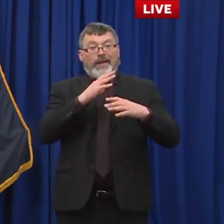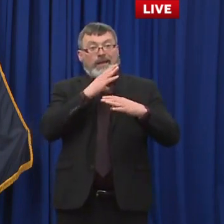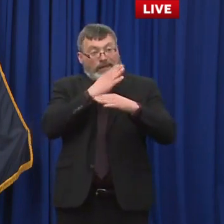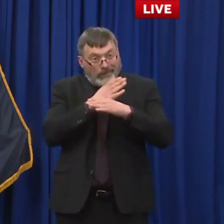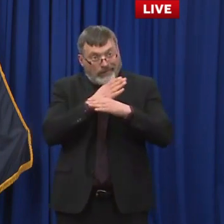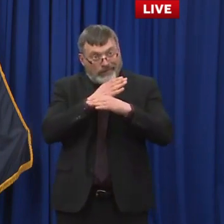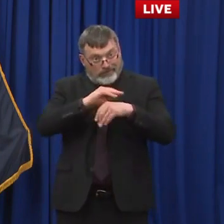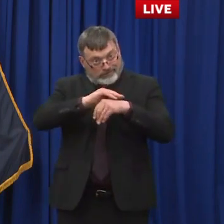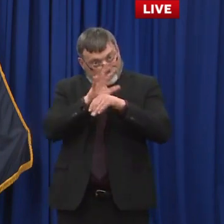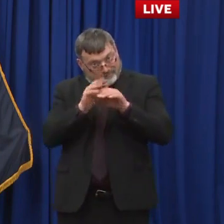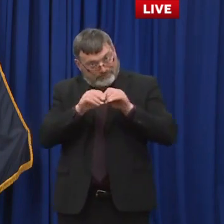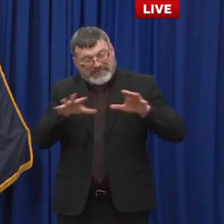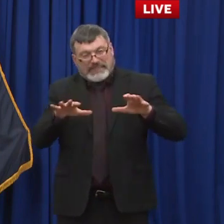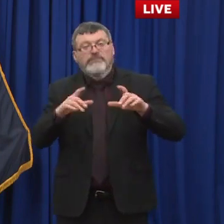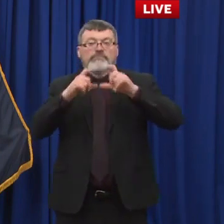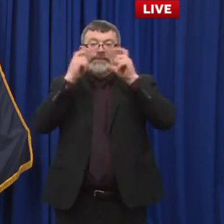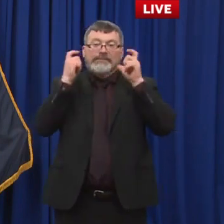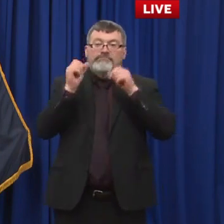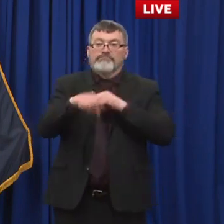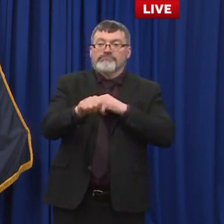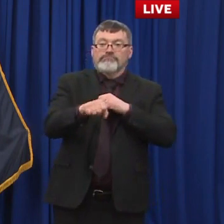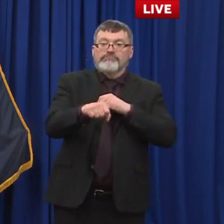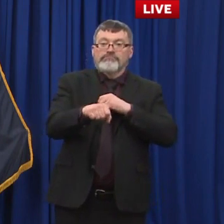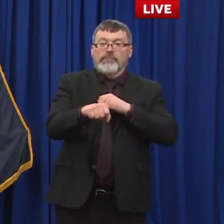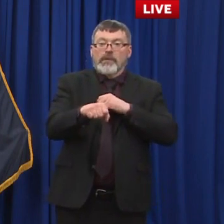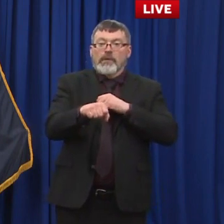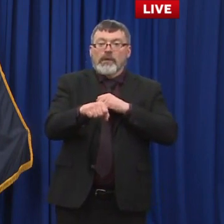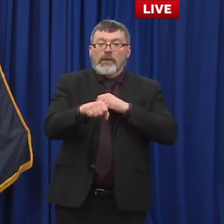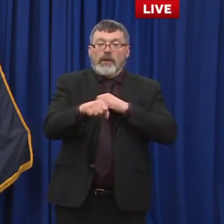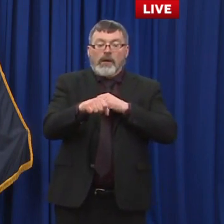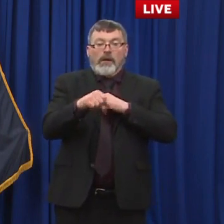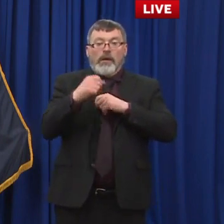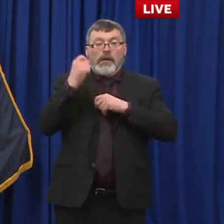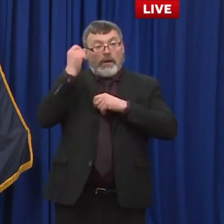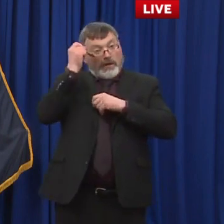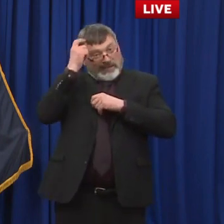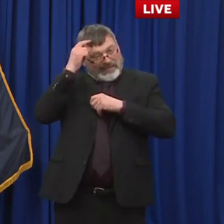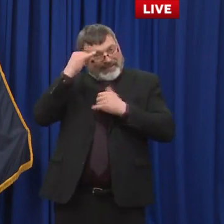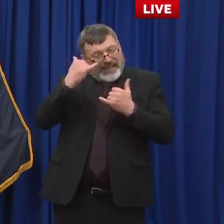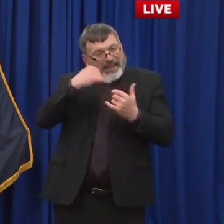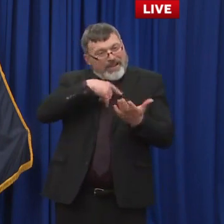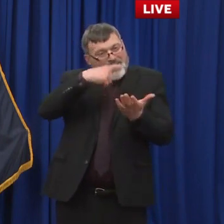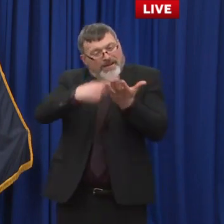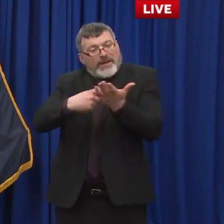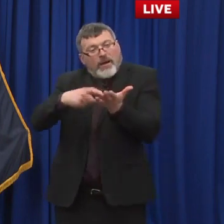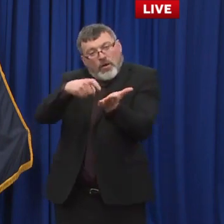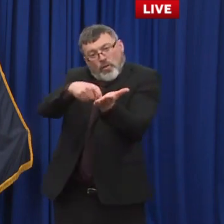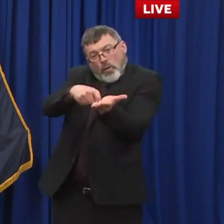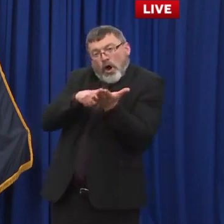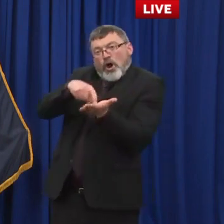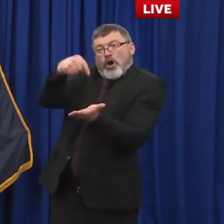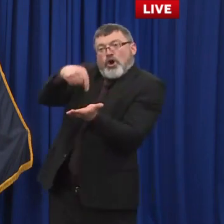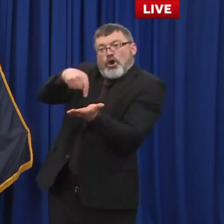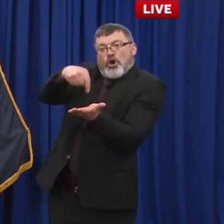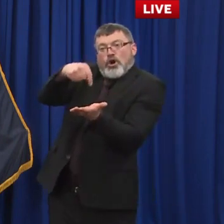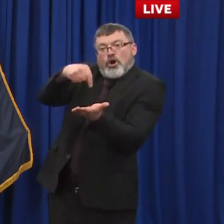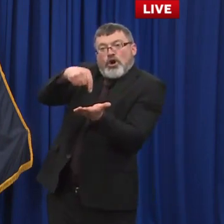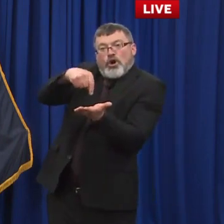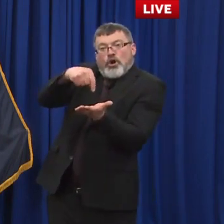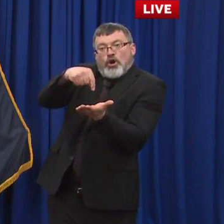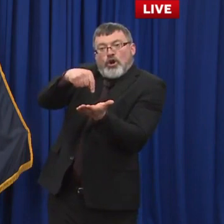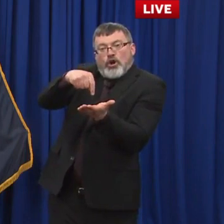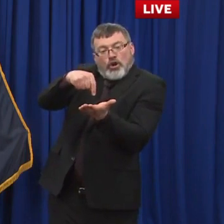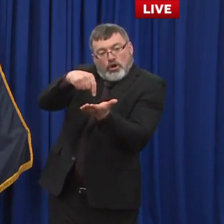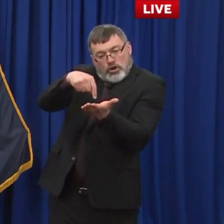or not, we public health and the state will continue to recommend that masks be used whenever people are outside of their